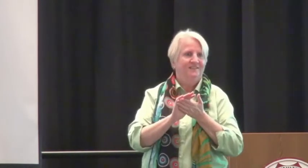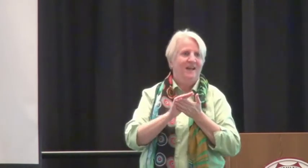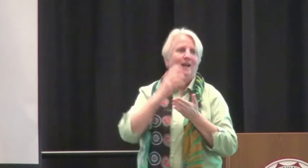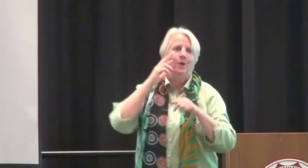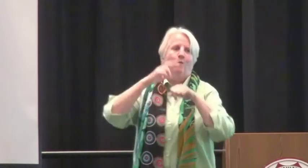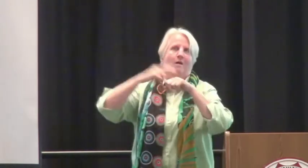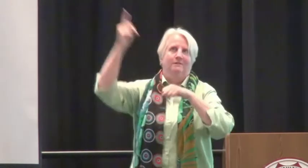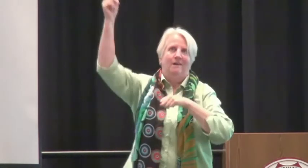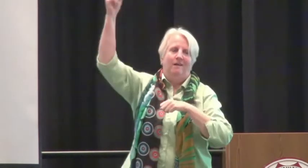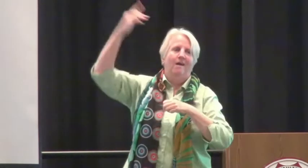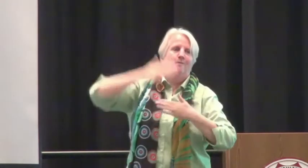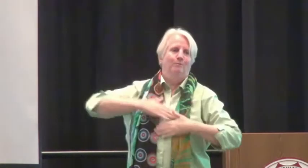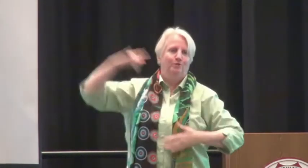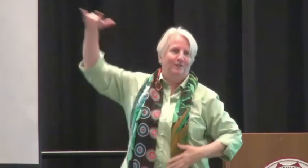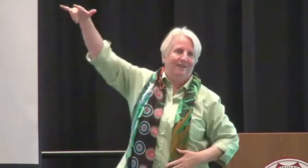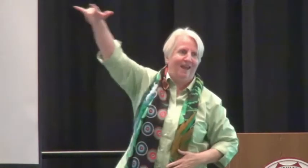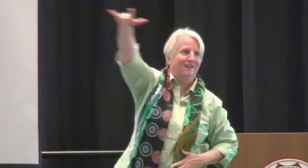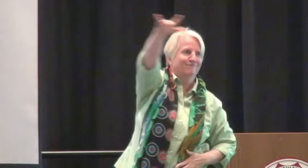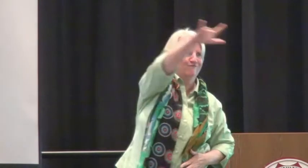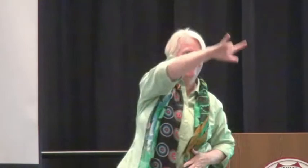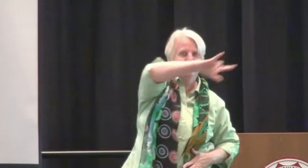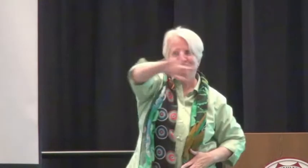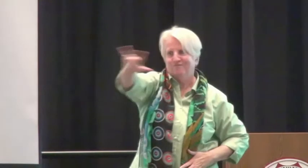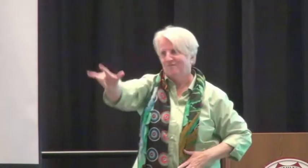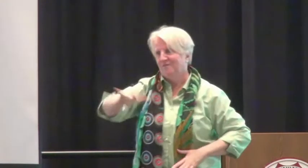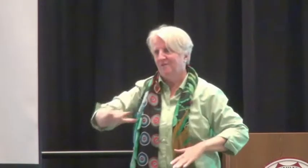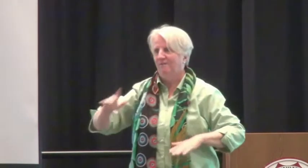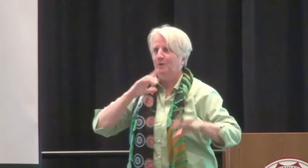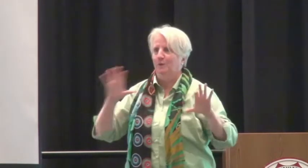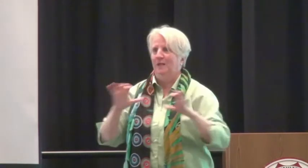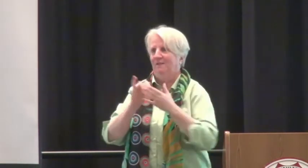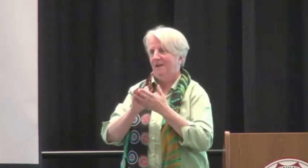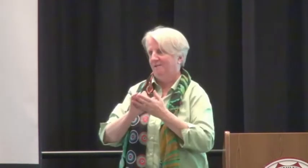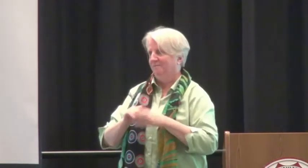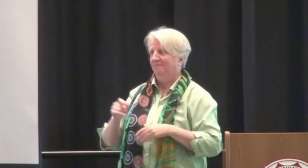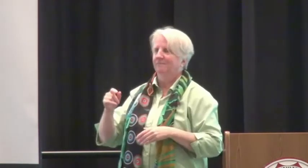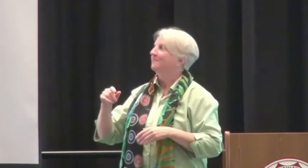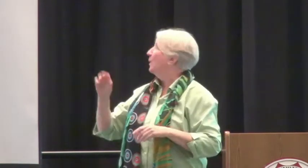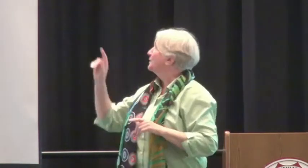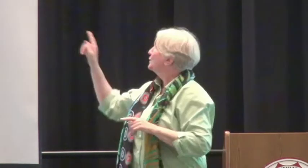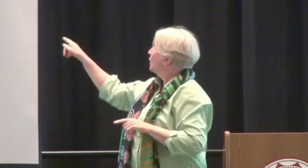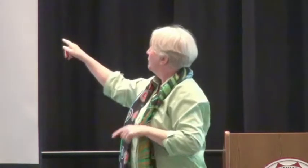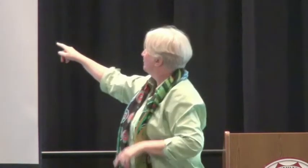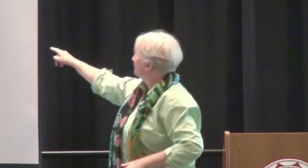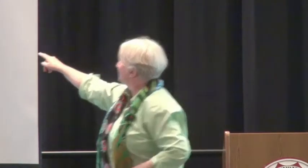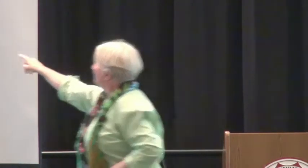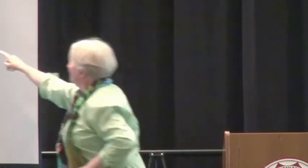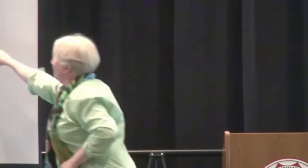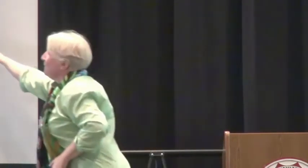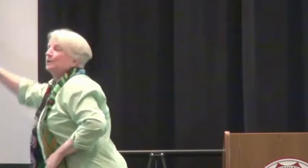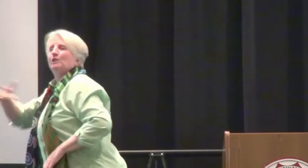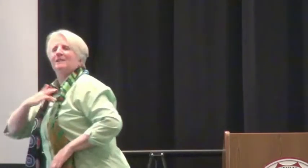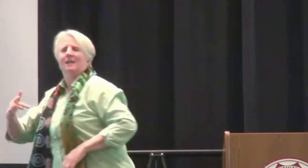very nice gathering. And I'm certain she was appreciating the view and looking down upon us and seeing us all there.